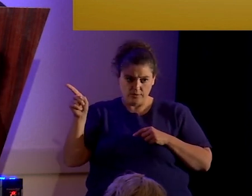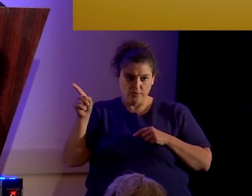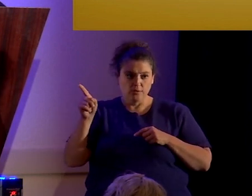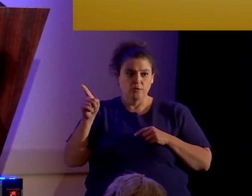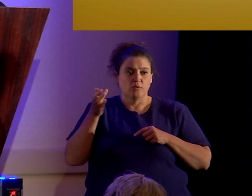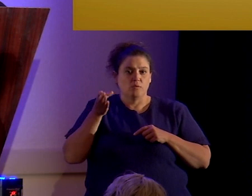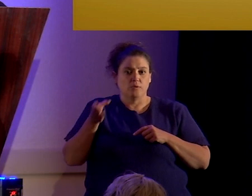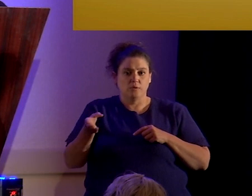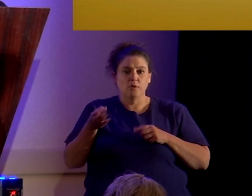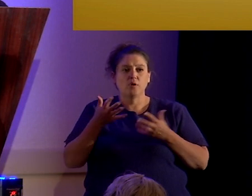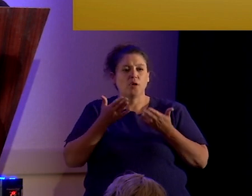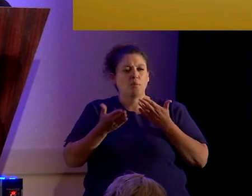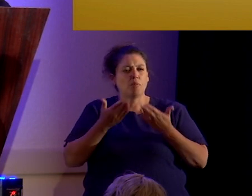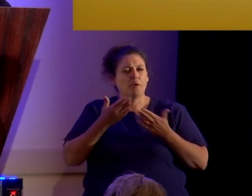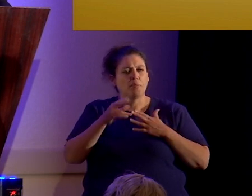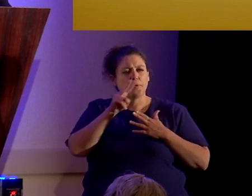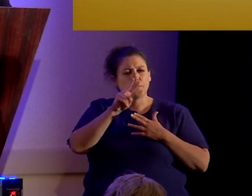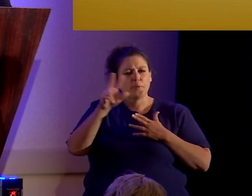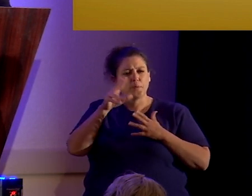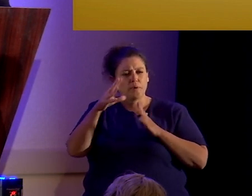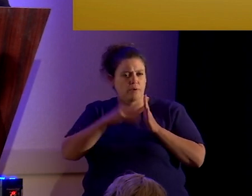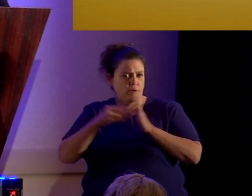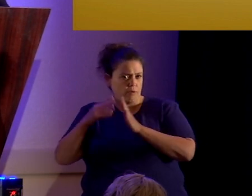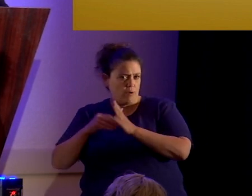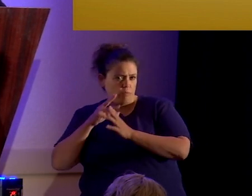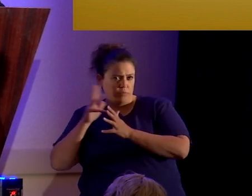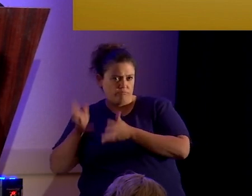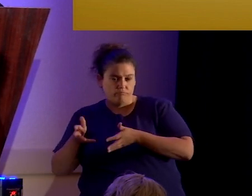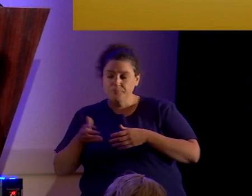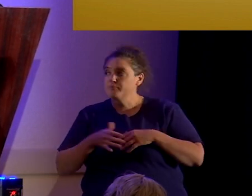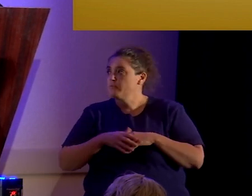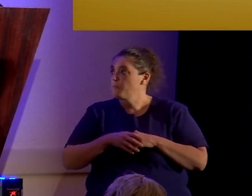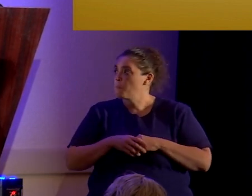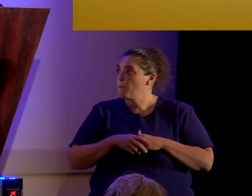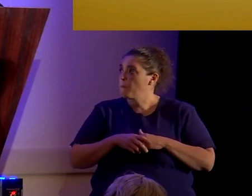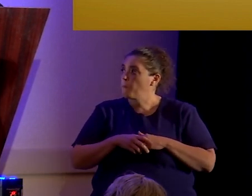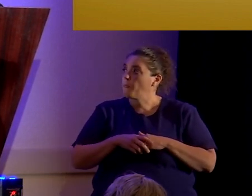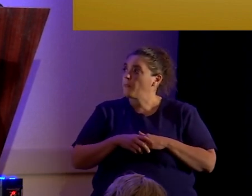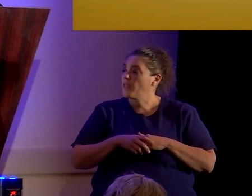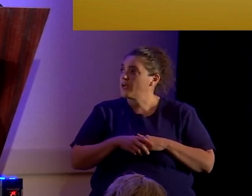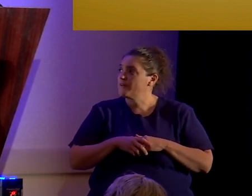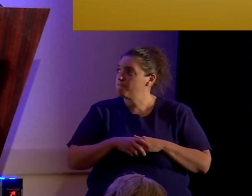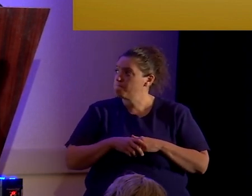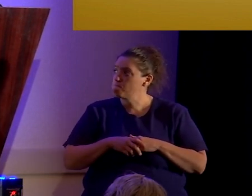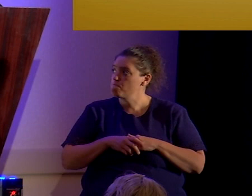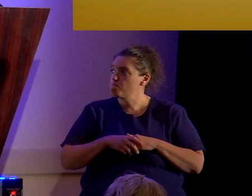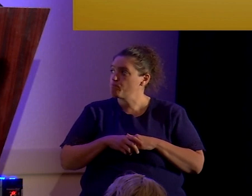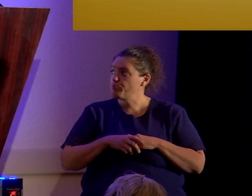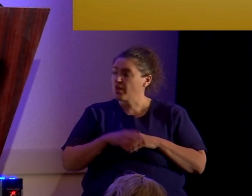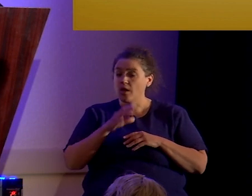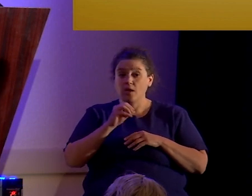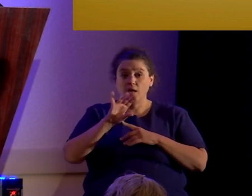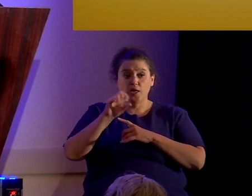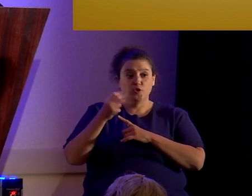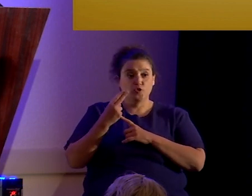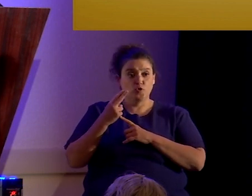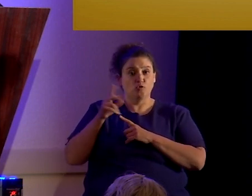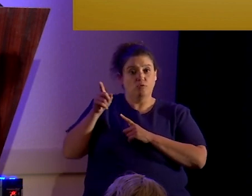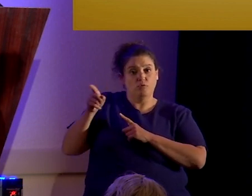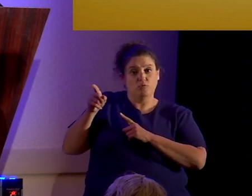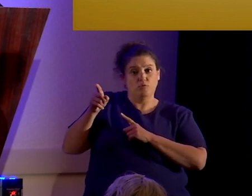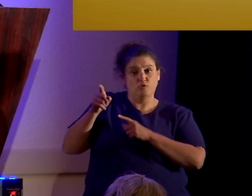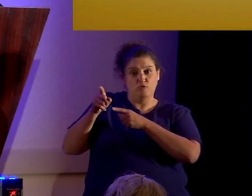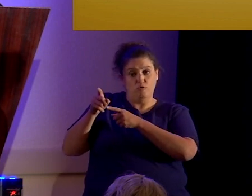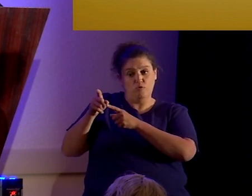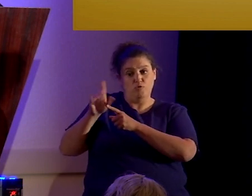existed. probably two or three copies existed, which Joseph's, uh, henchmen took to the east